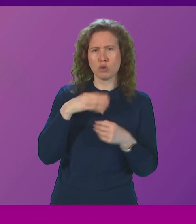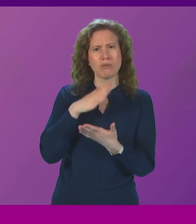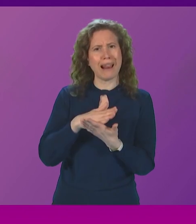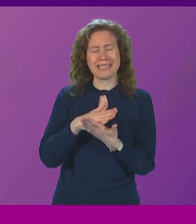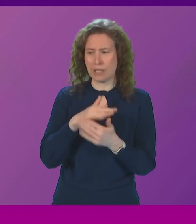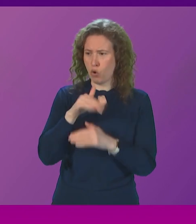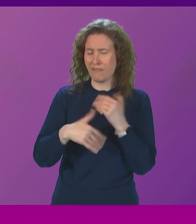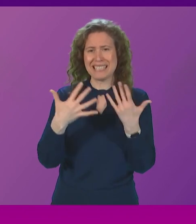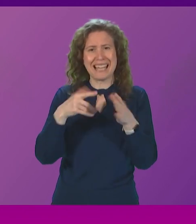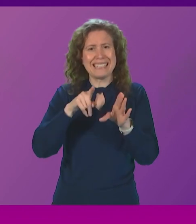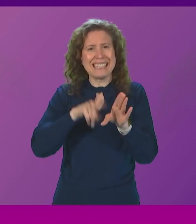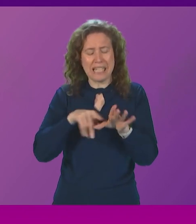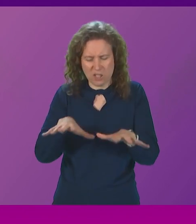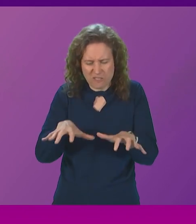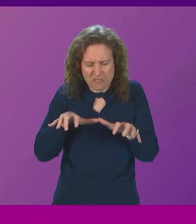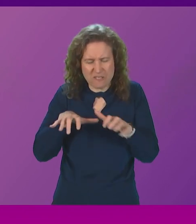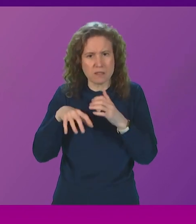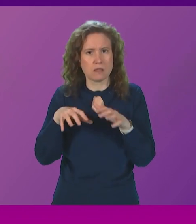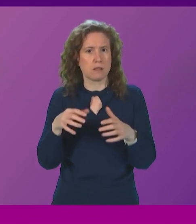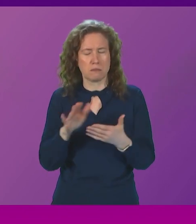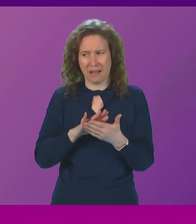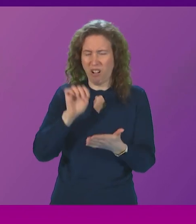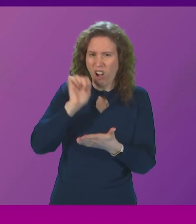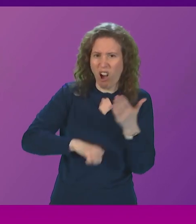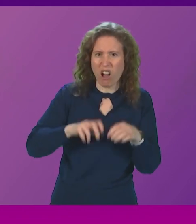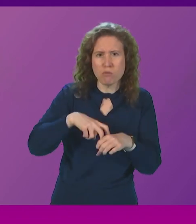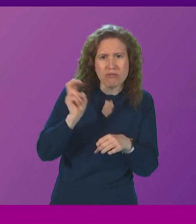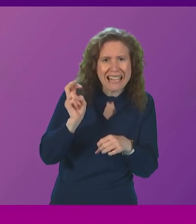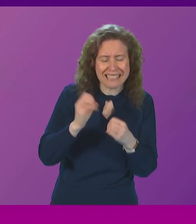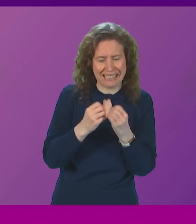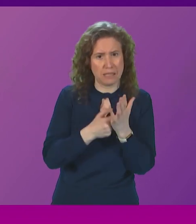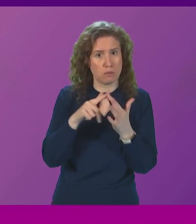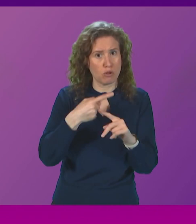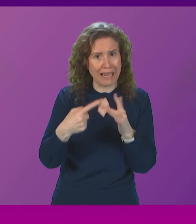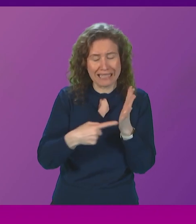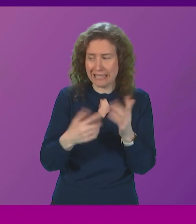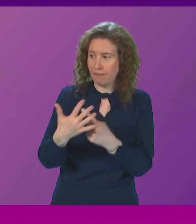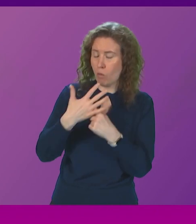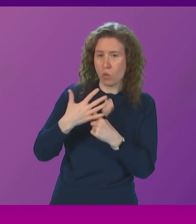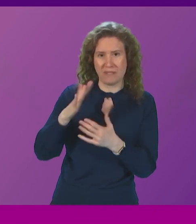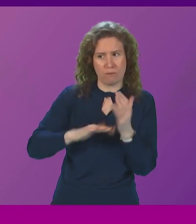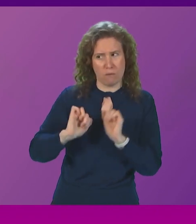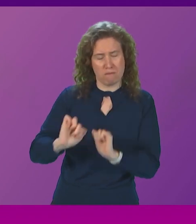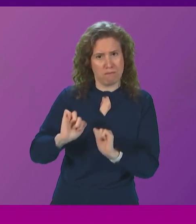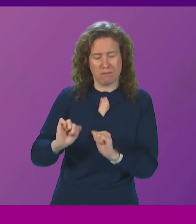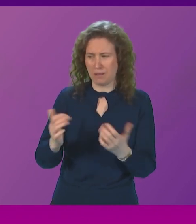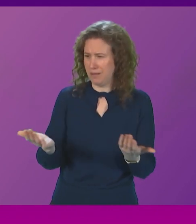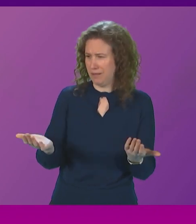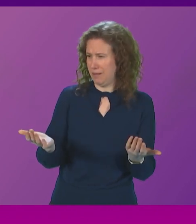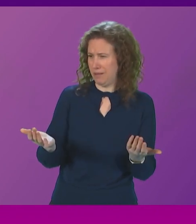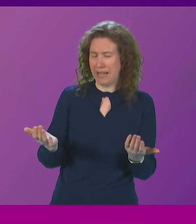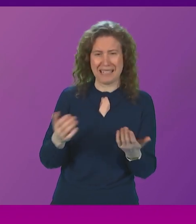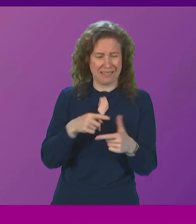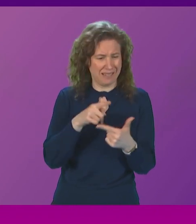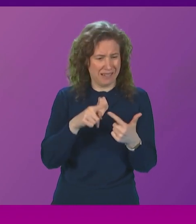over a decade of austerity a hard Brexit that has been imposed upon us from a mini budget that